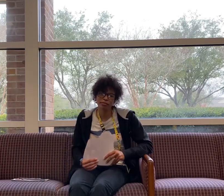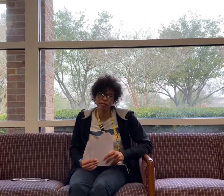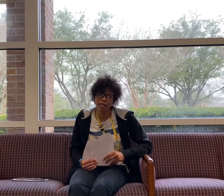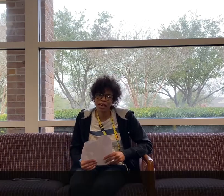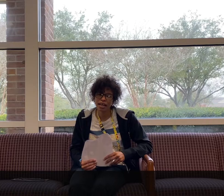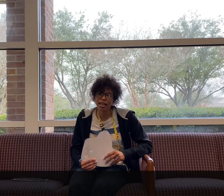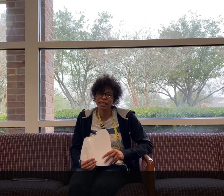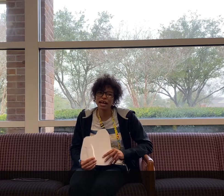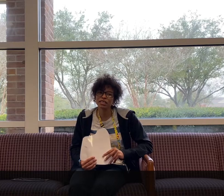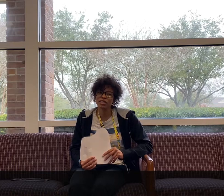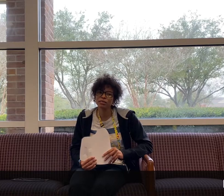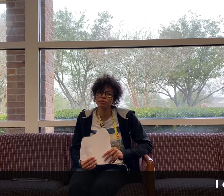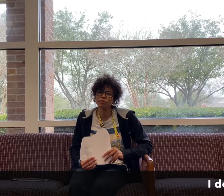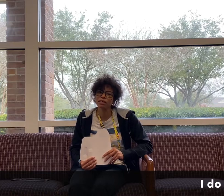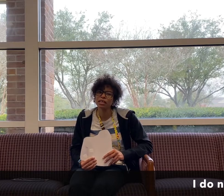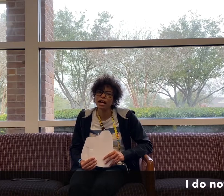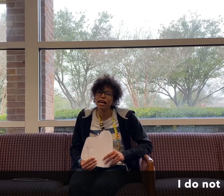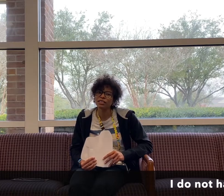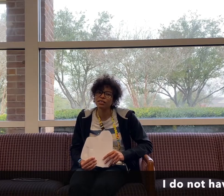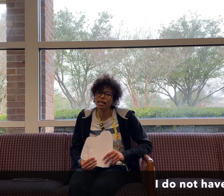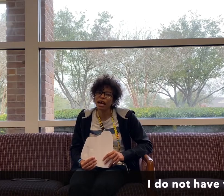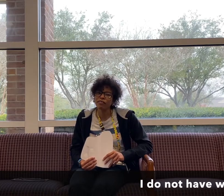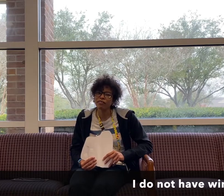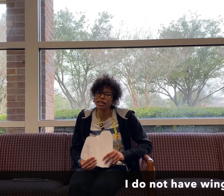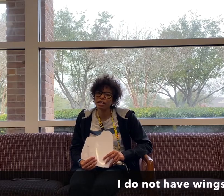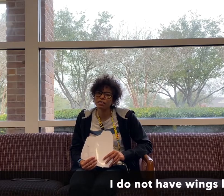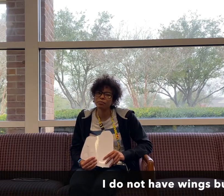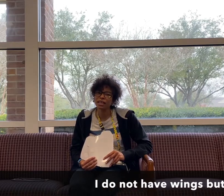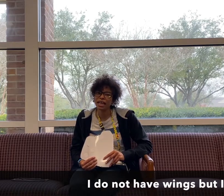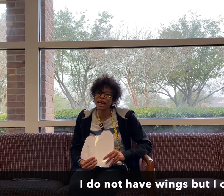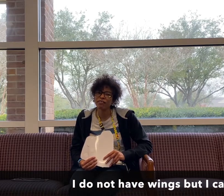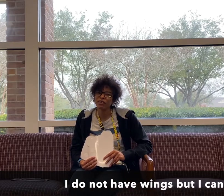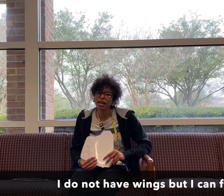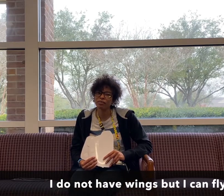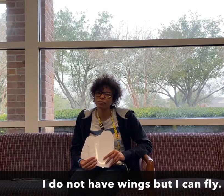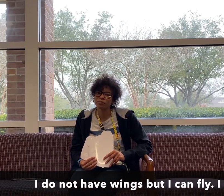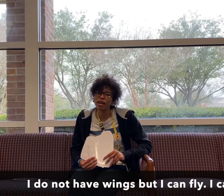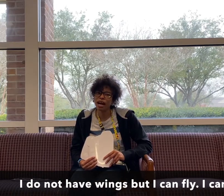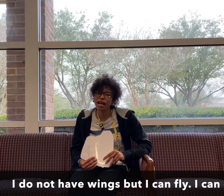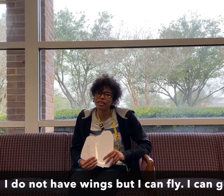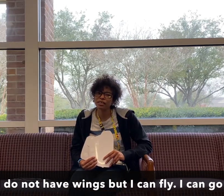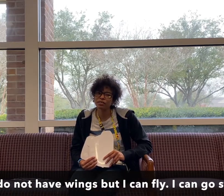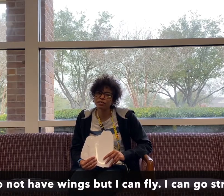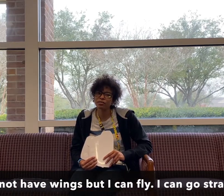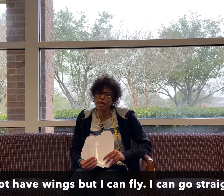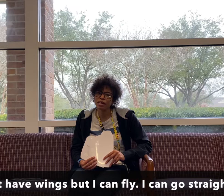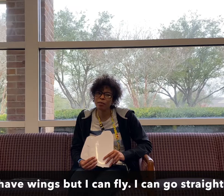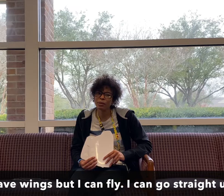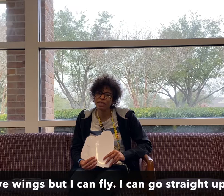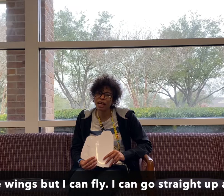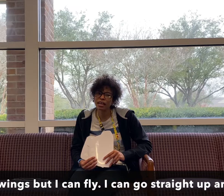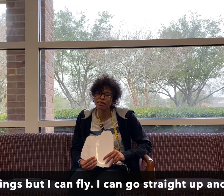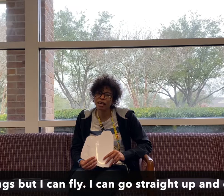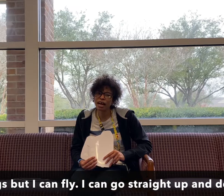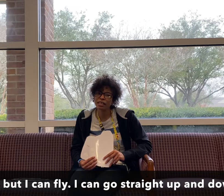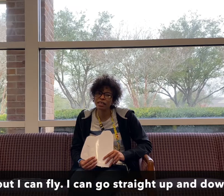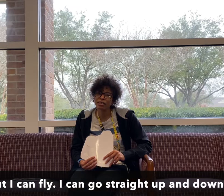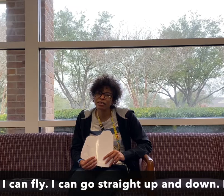All right. Last two. I do not have wings, but I can fly. I can go straight up and down. I can go